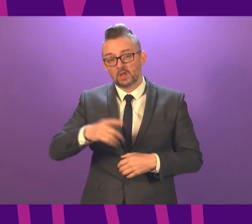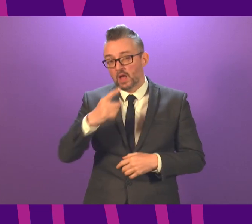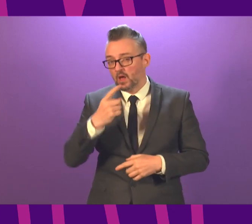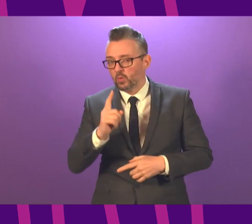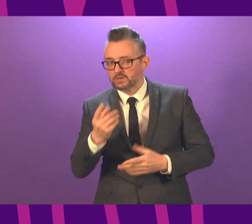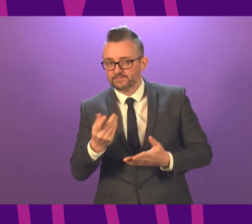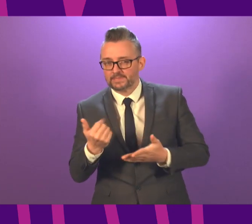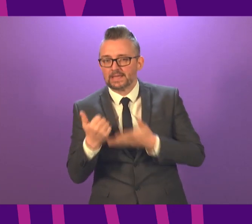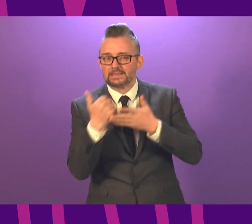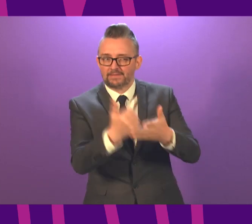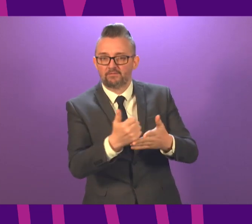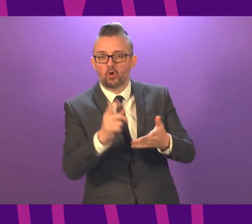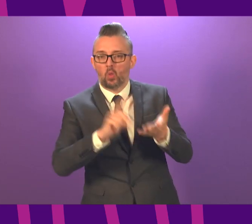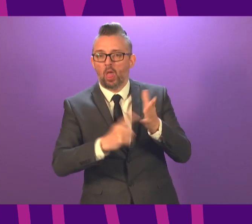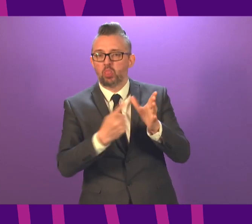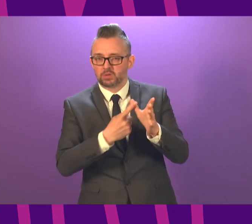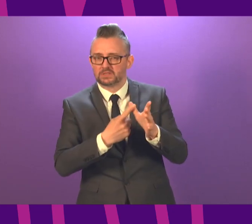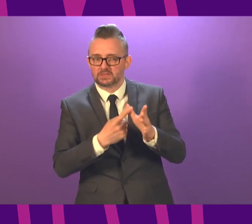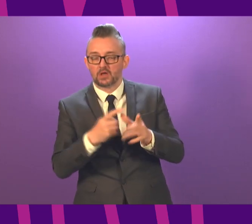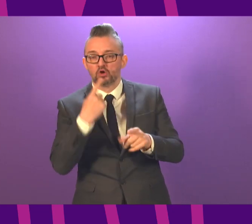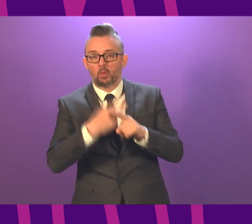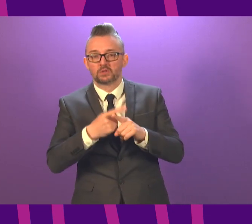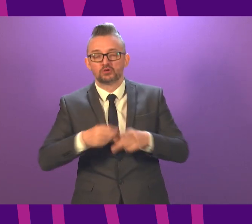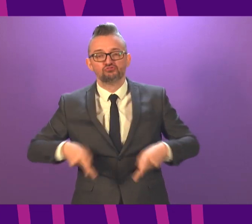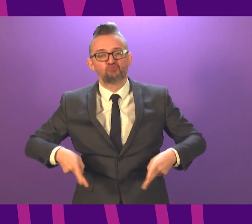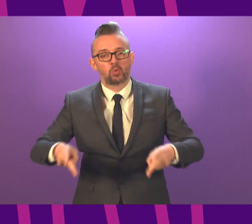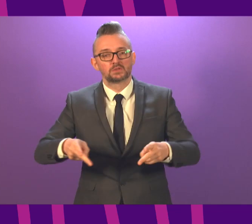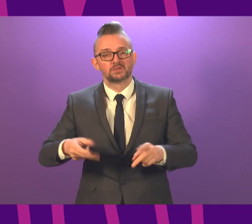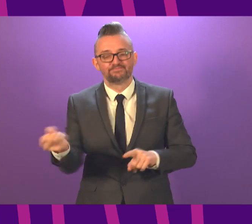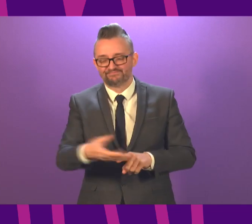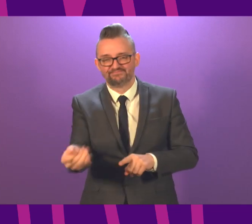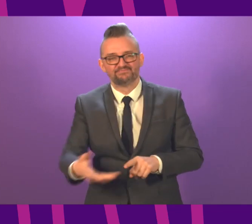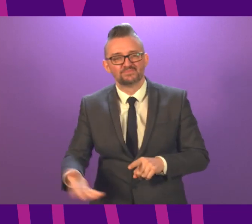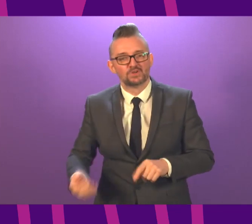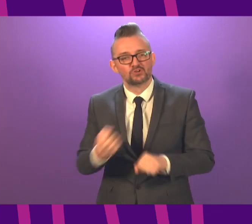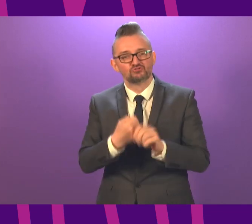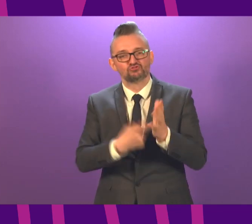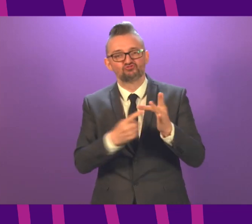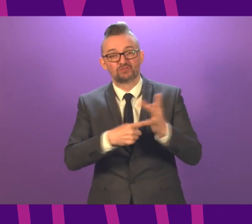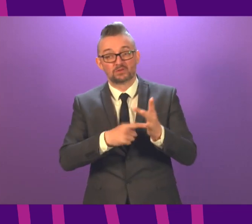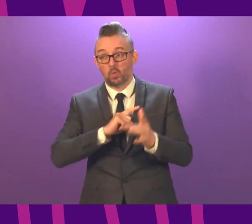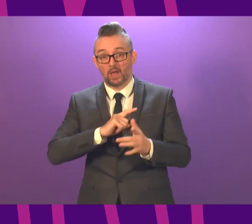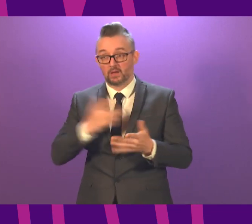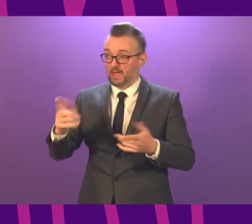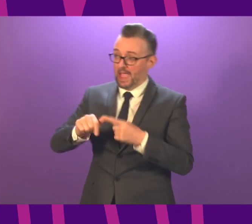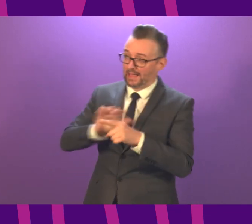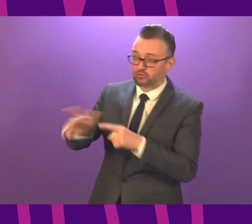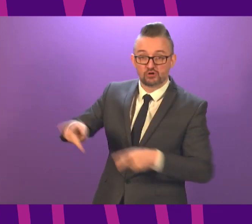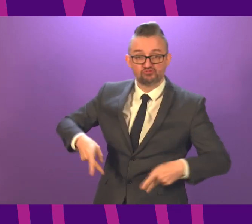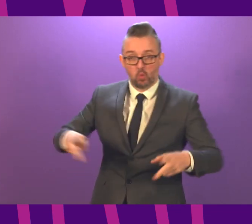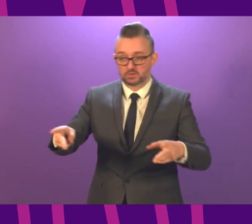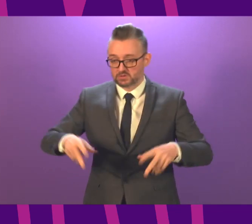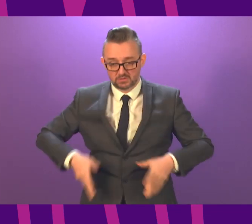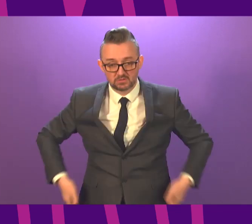be given to local authorities for the proper gritting of all local roads, given what we've seen in Edinburgh today where roads haven't been gritted and the